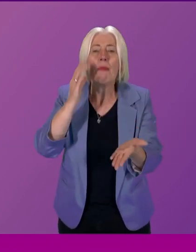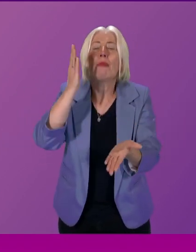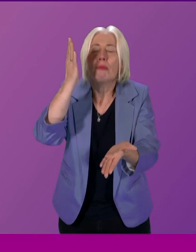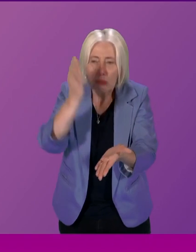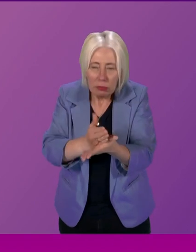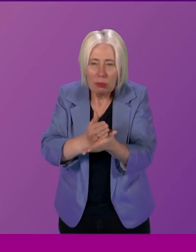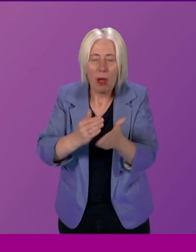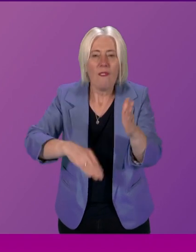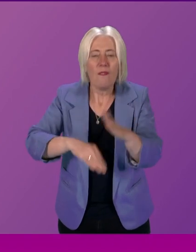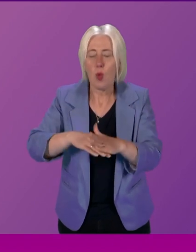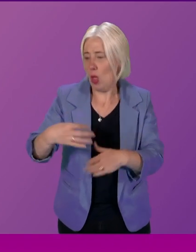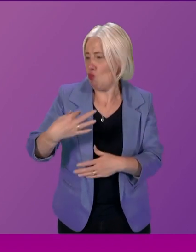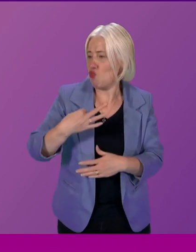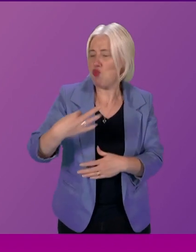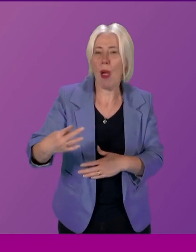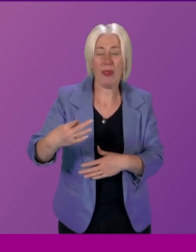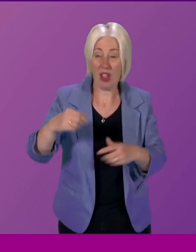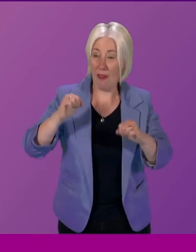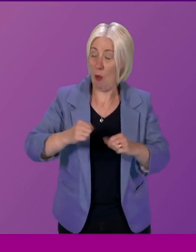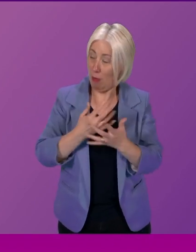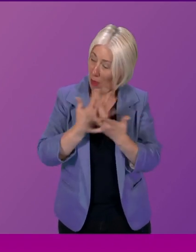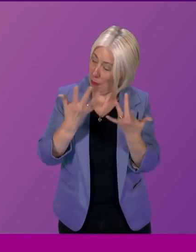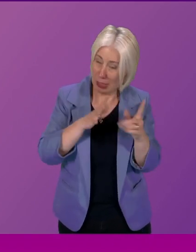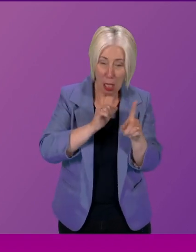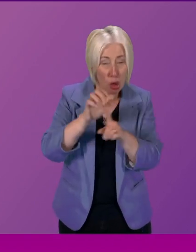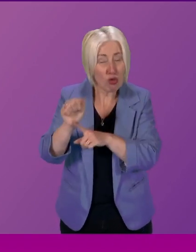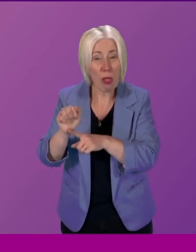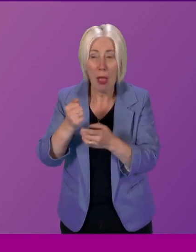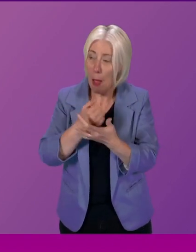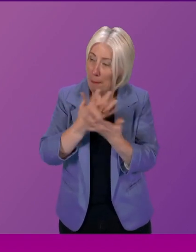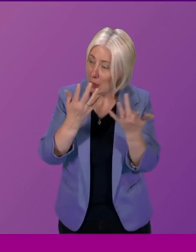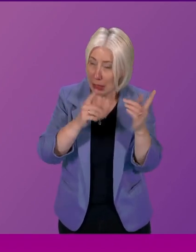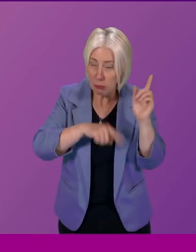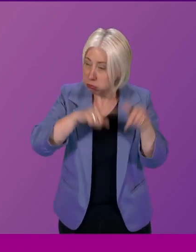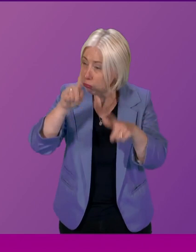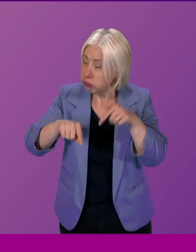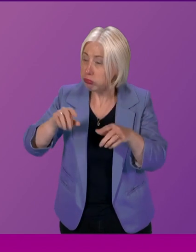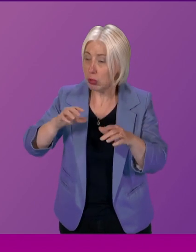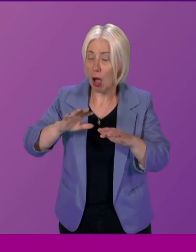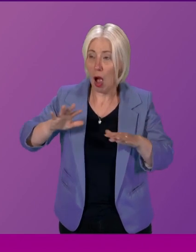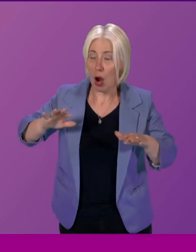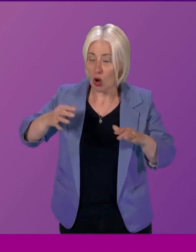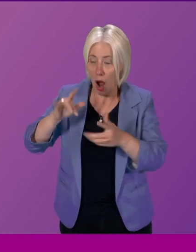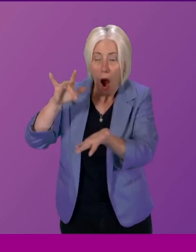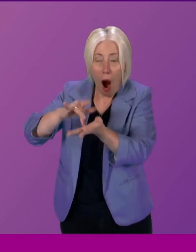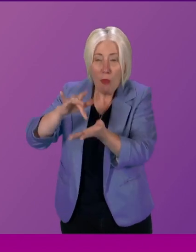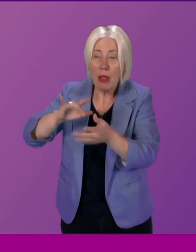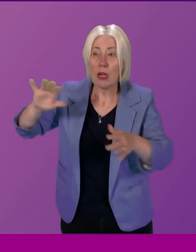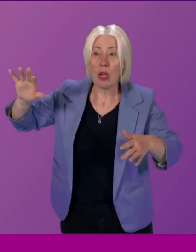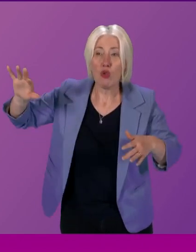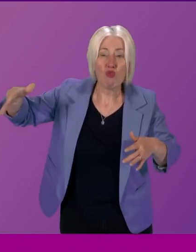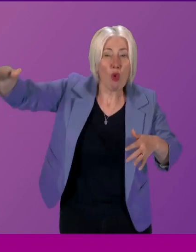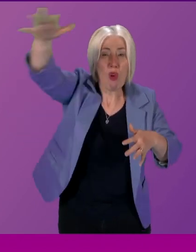a representative sample of our multicultural multifaceted urban and rural highland and lowland Scotland